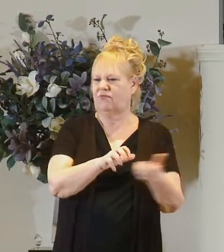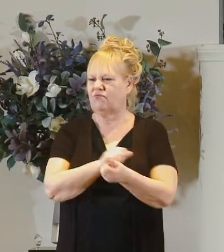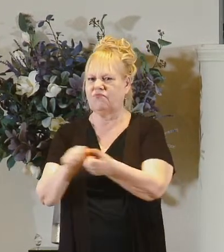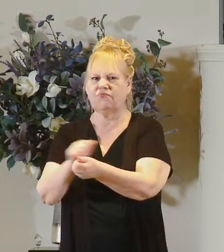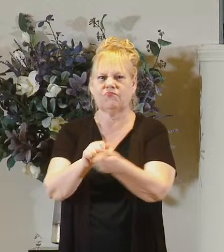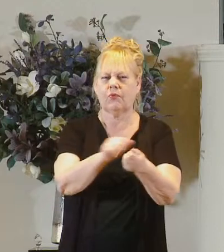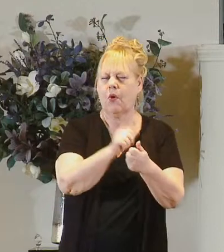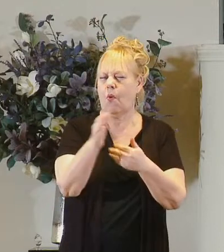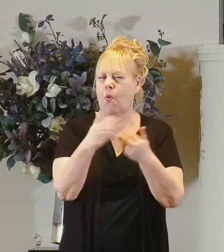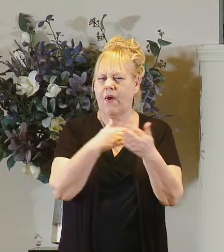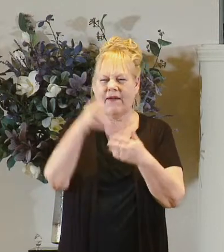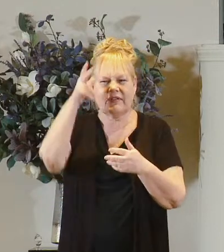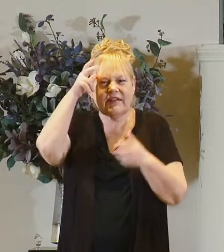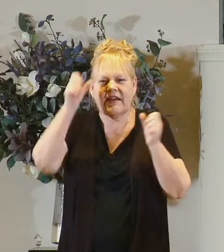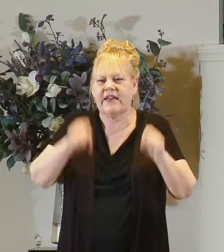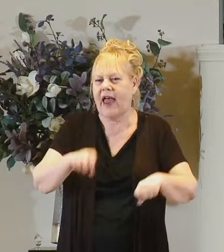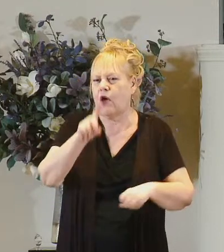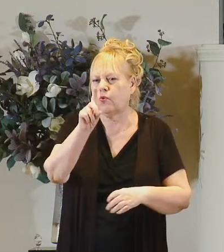way he can